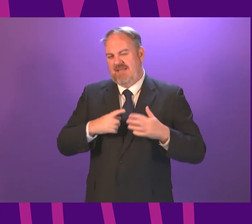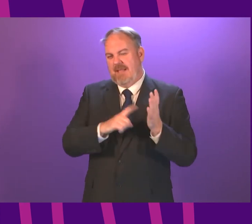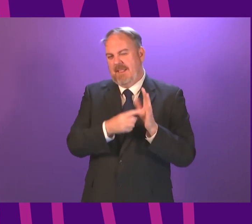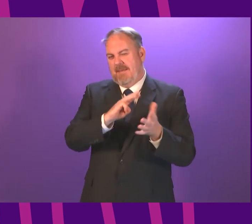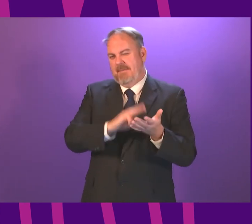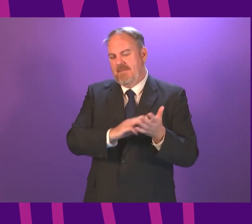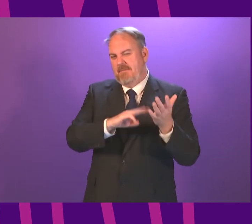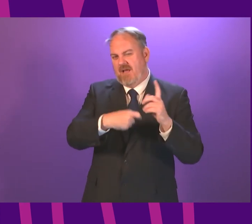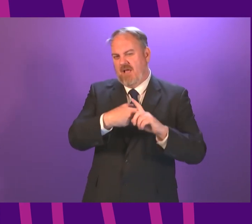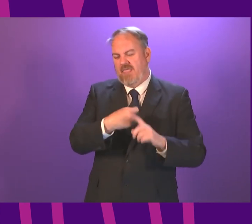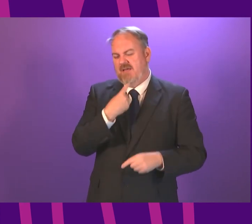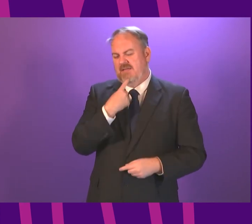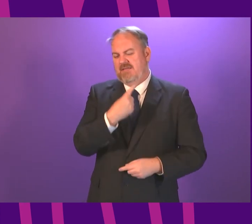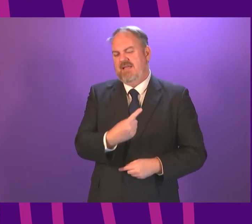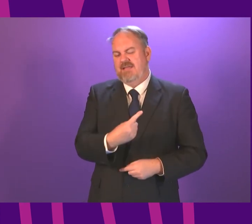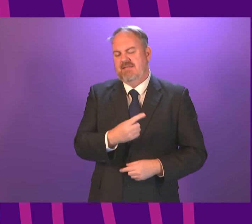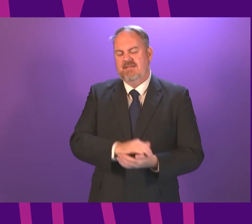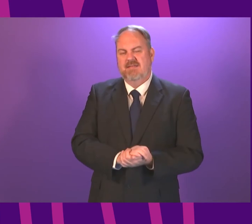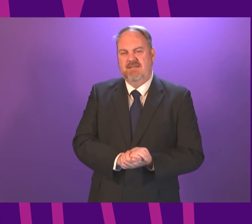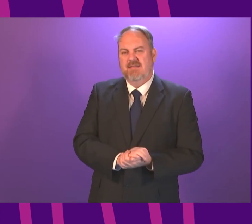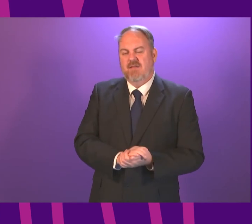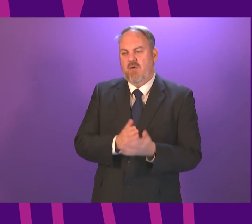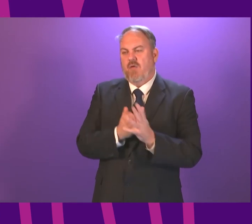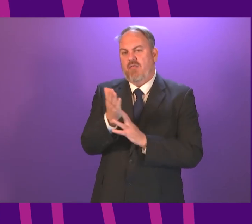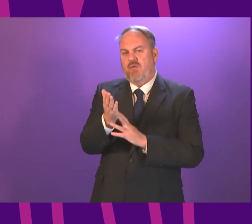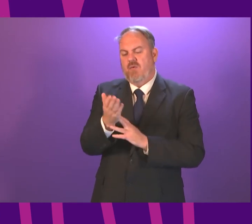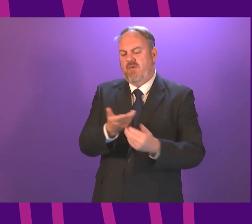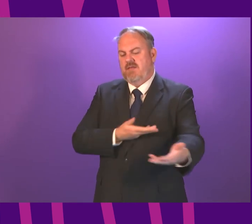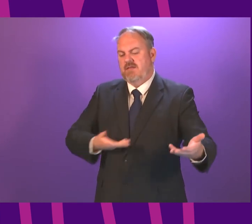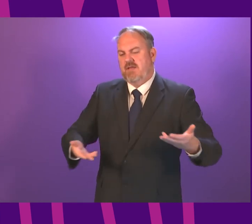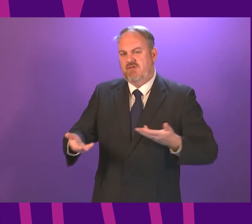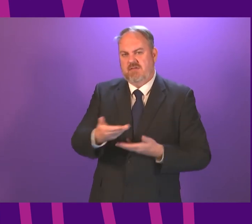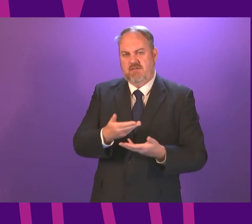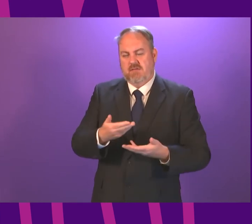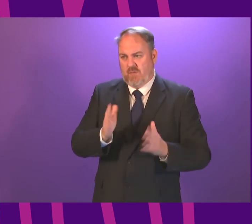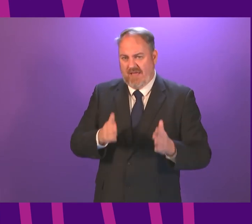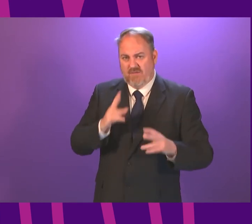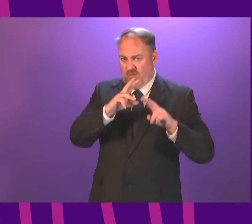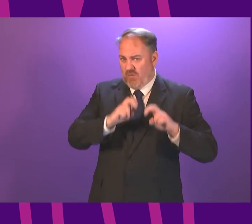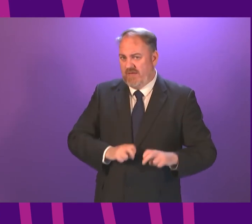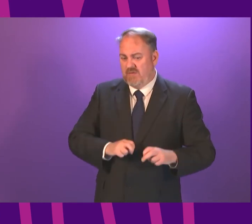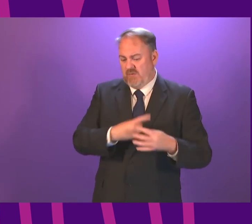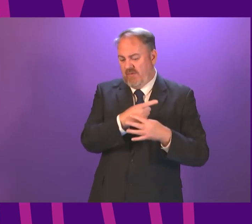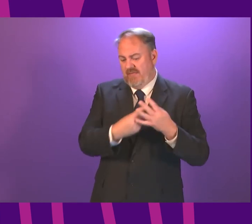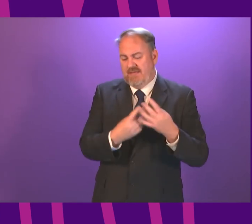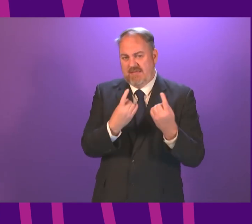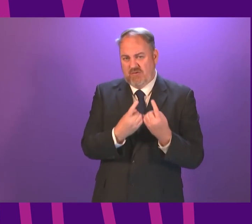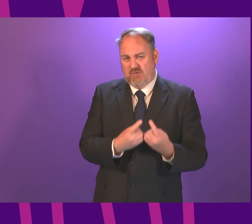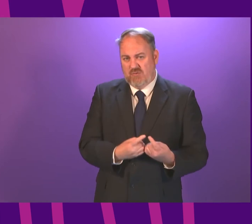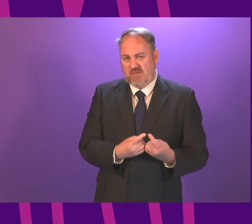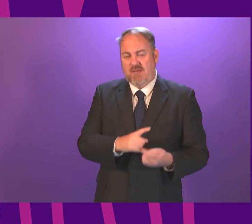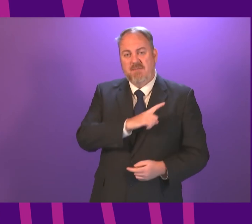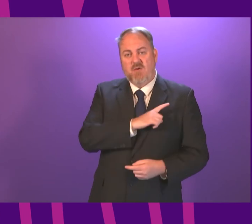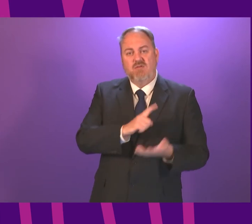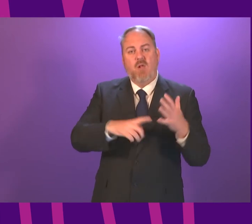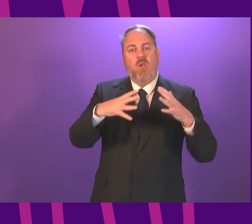be something this Parliament in the course of a consultation will want to consider. Because of the dual role of law